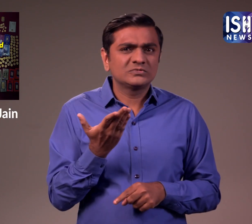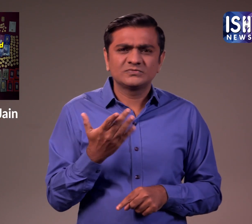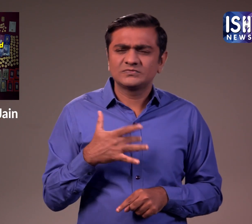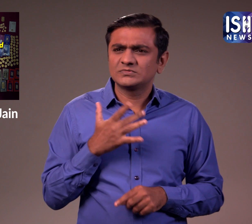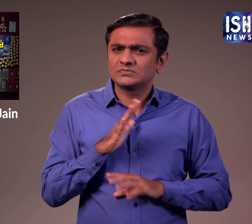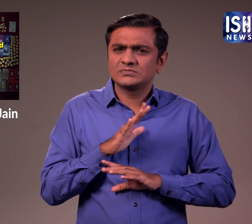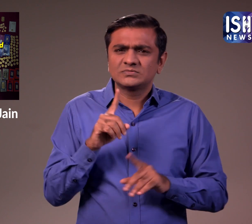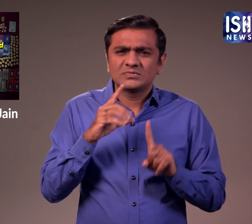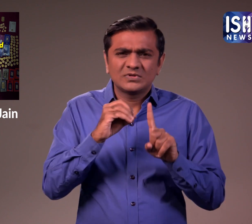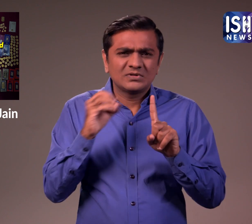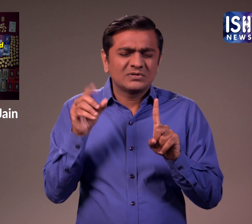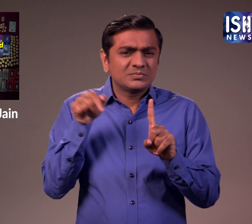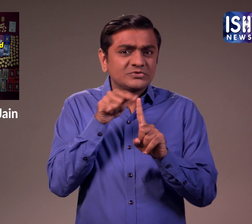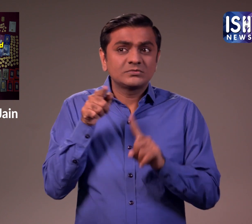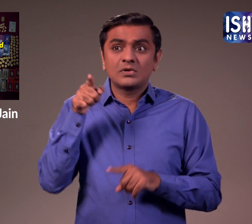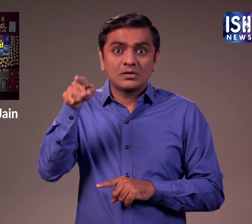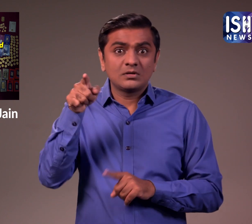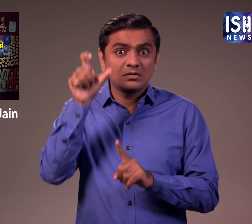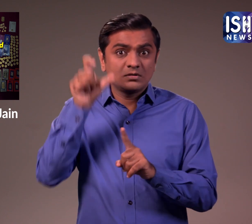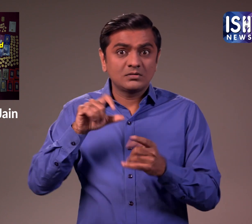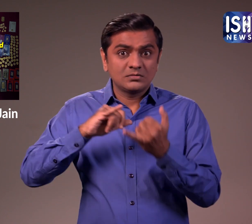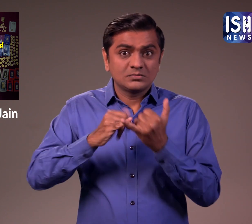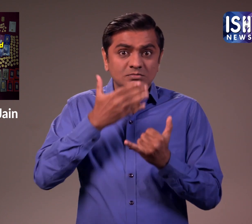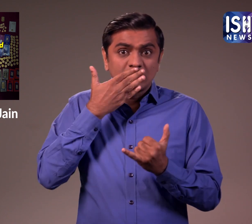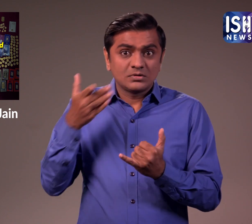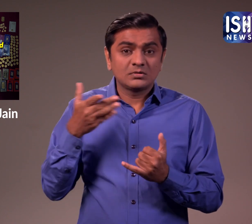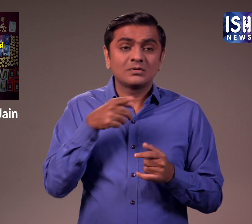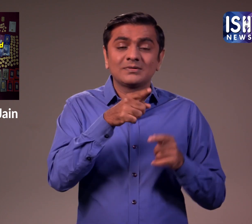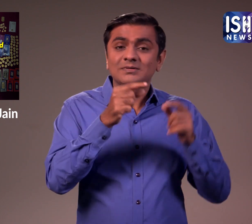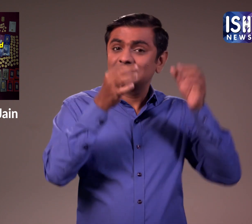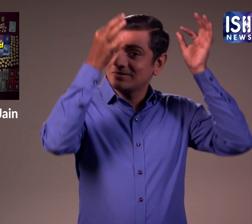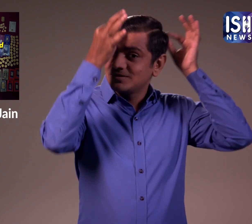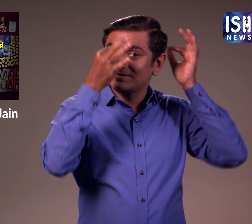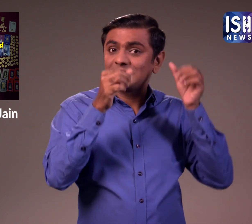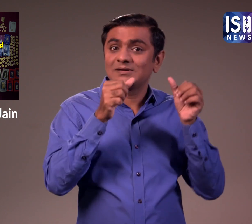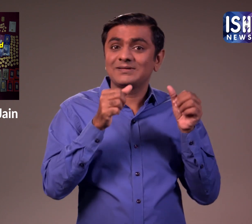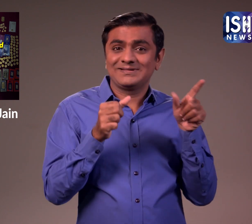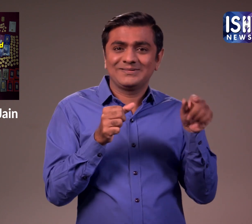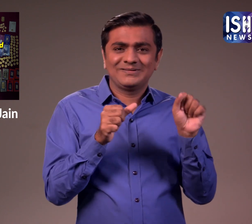Arvind Kejriwal has defended Jain as a hardcore, honest, patriot person.